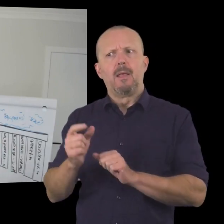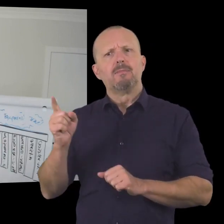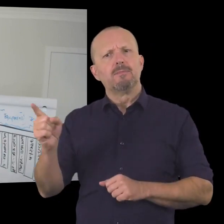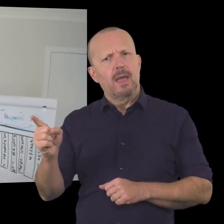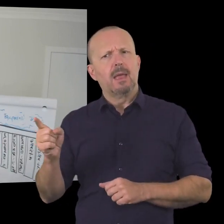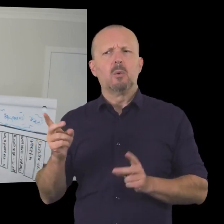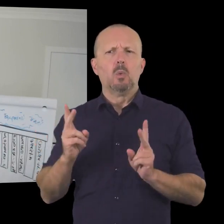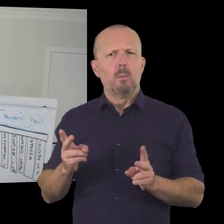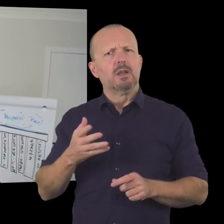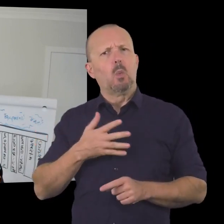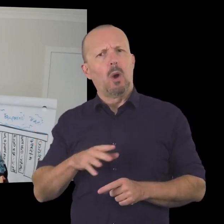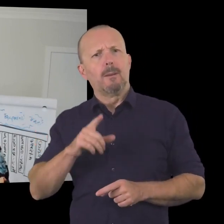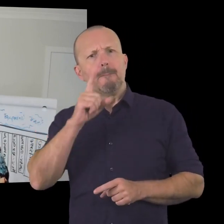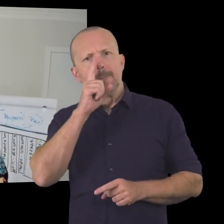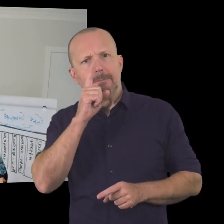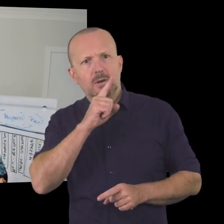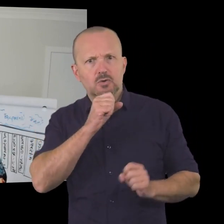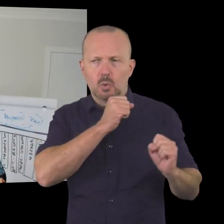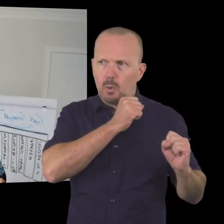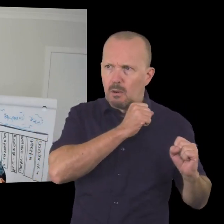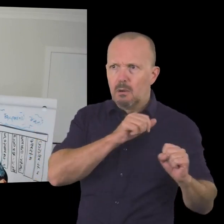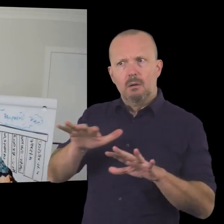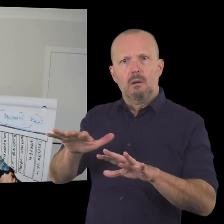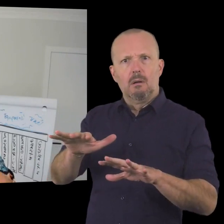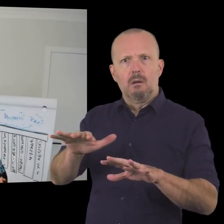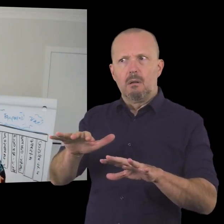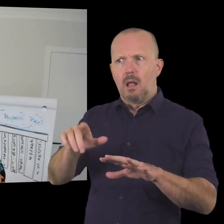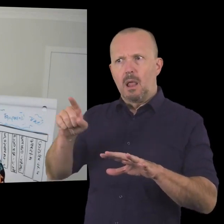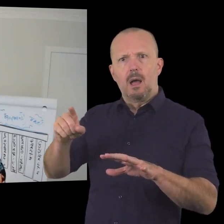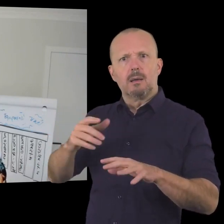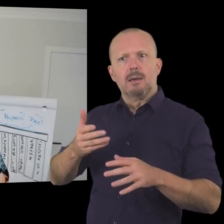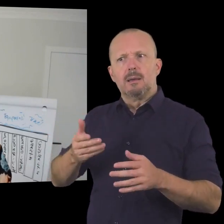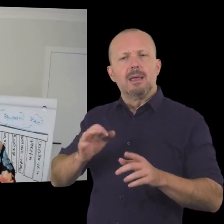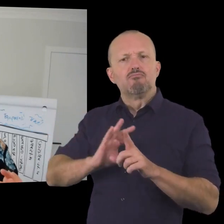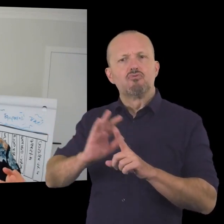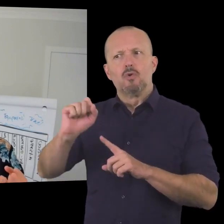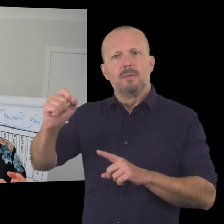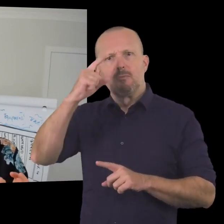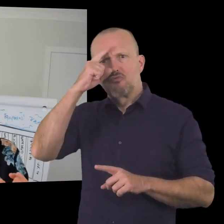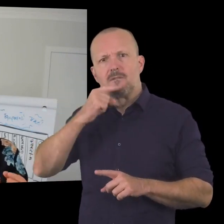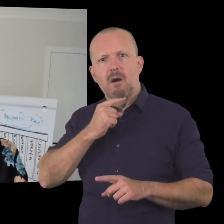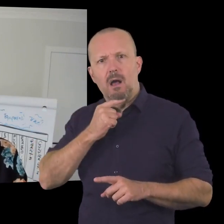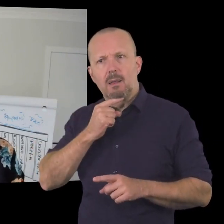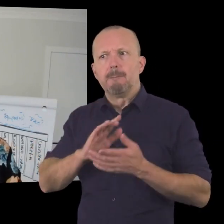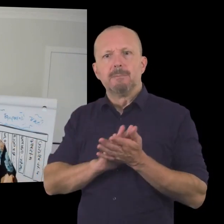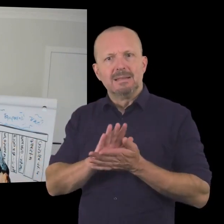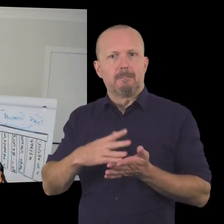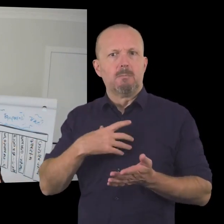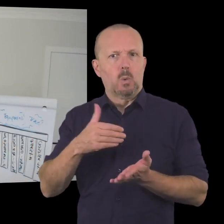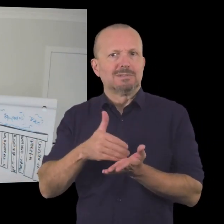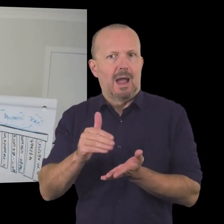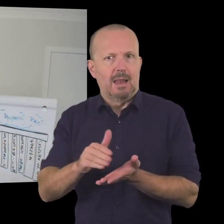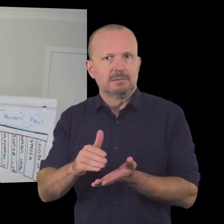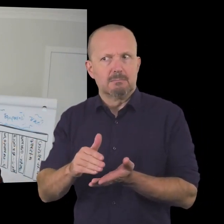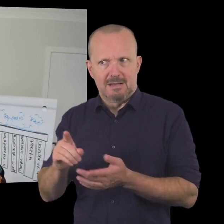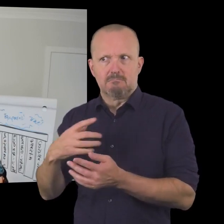uh is they're not they're usually looking for exposure or they're usually looking for a way to increase their bottom line and one